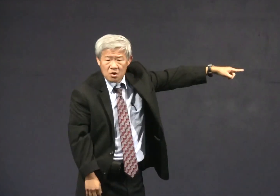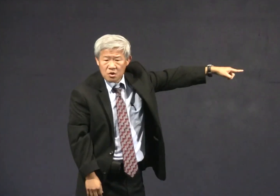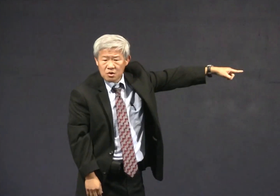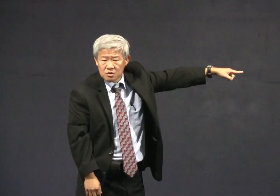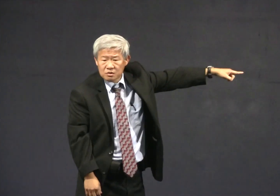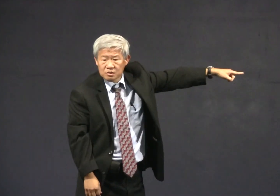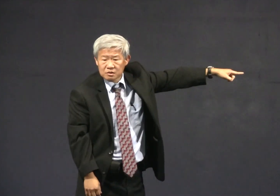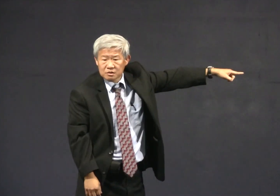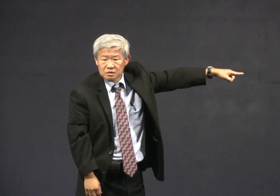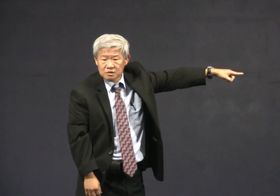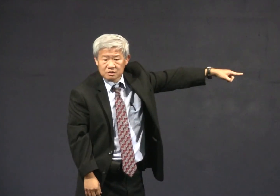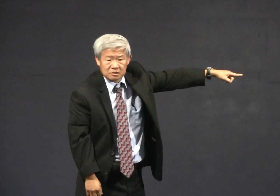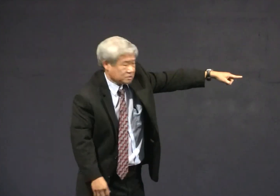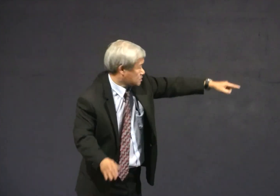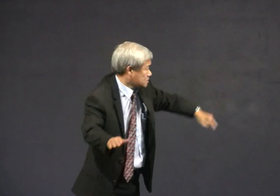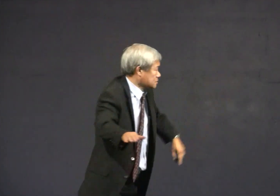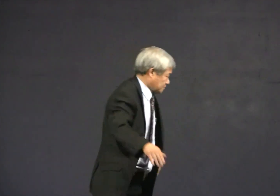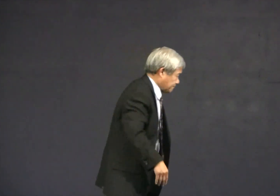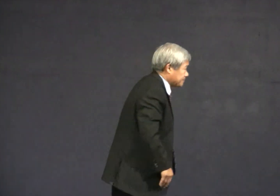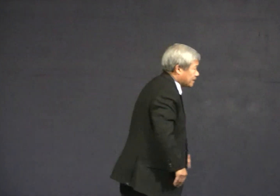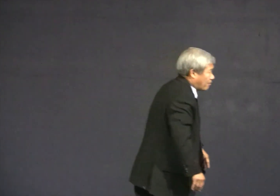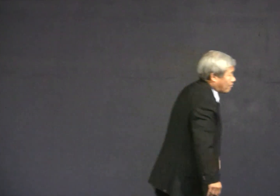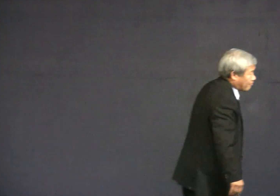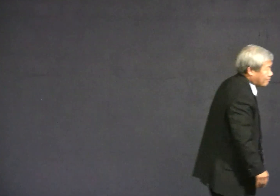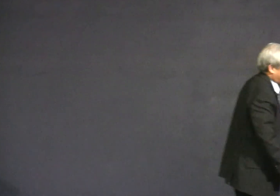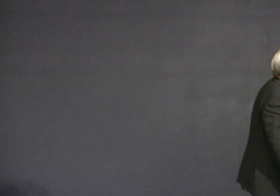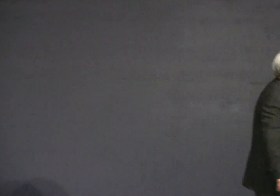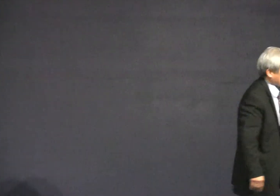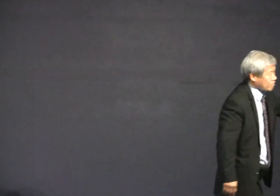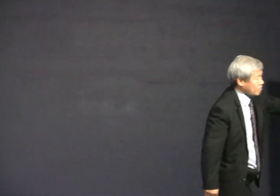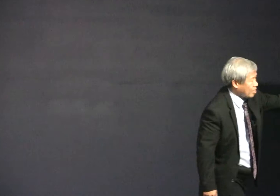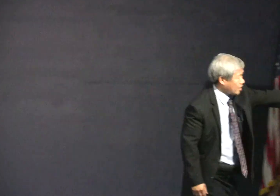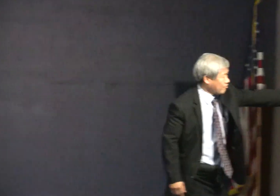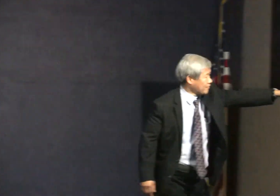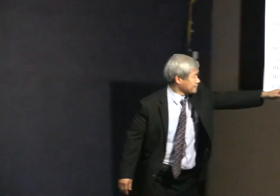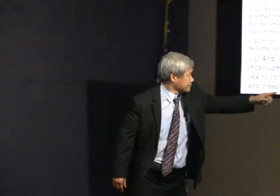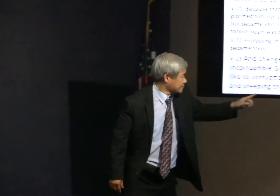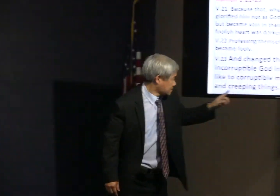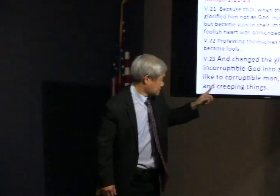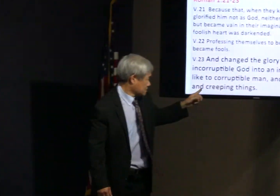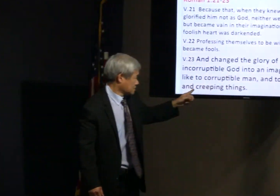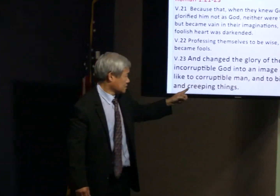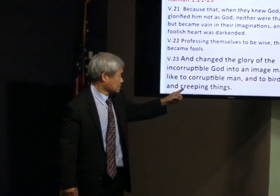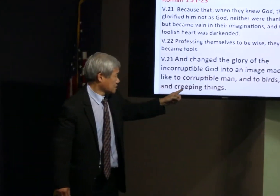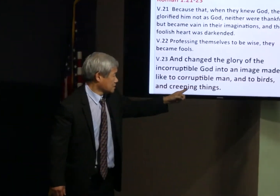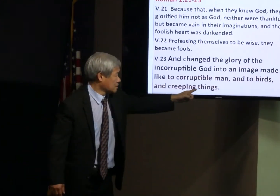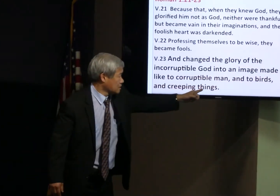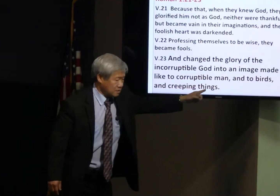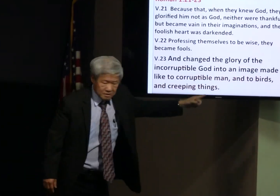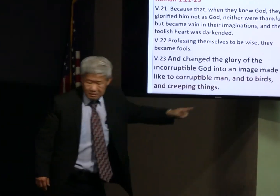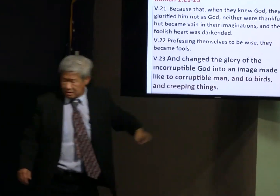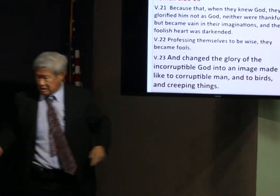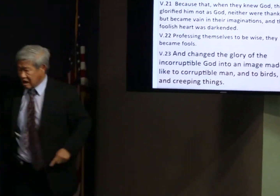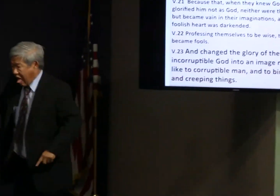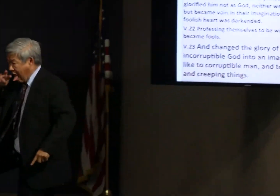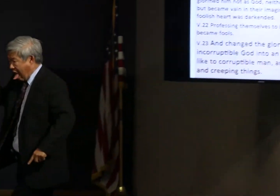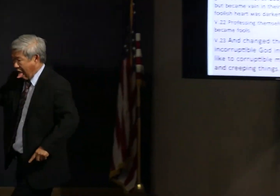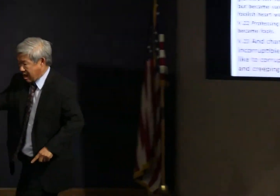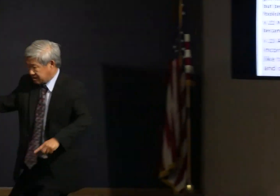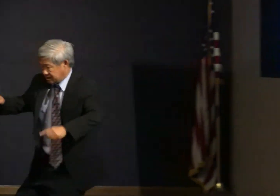And this is exactly like Halloween. The creeping